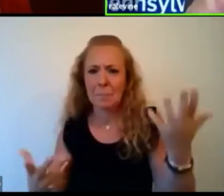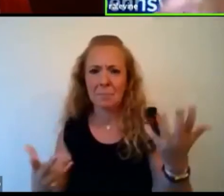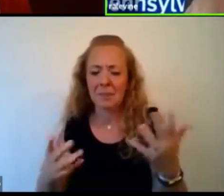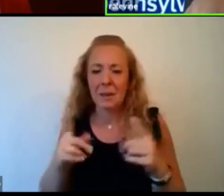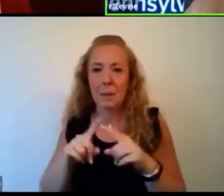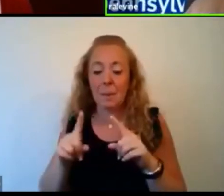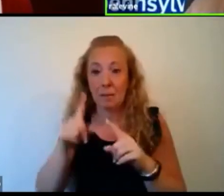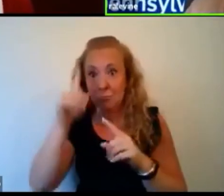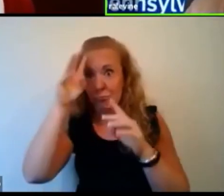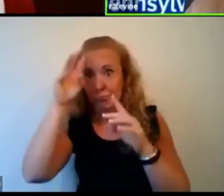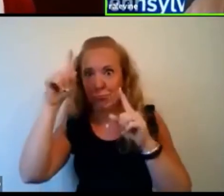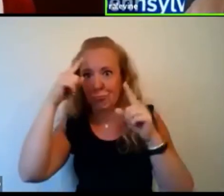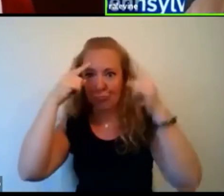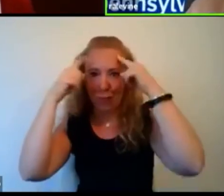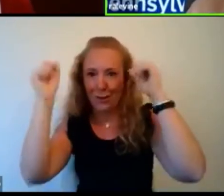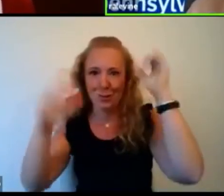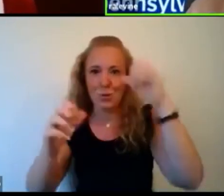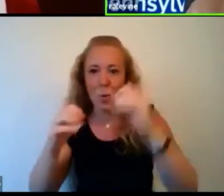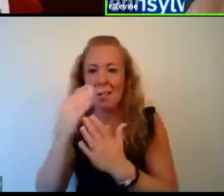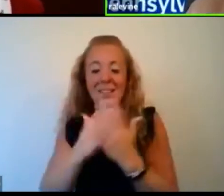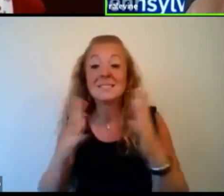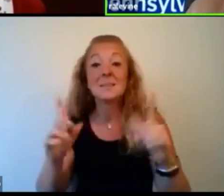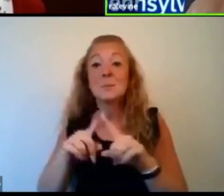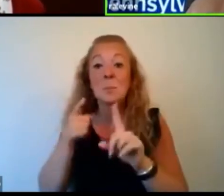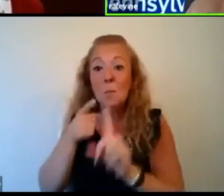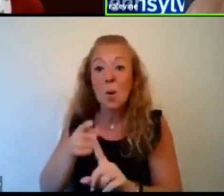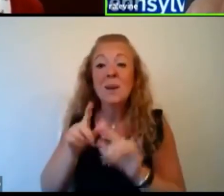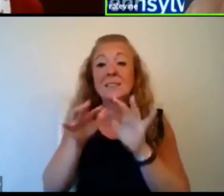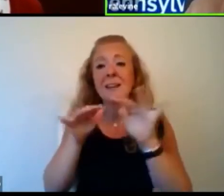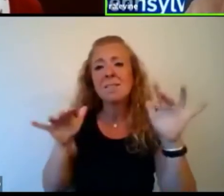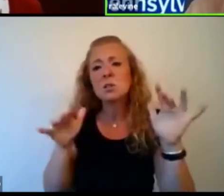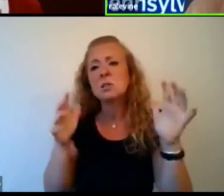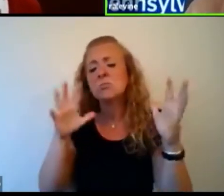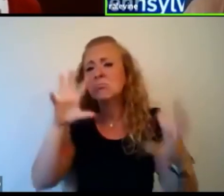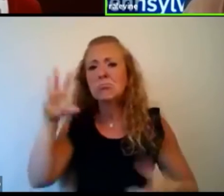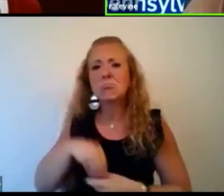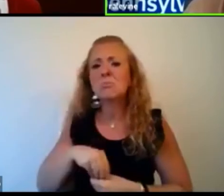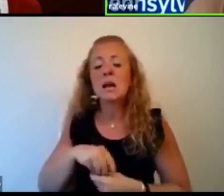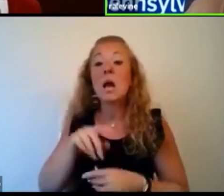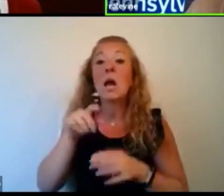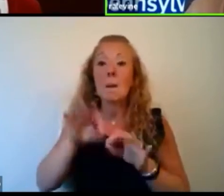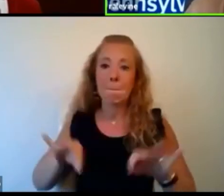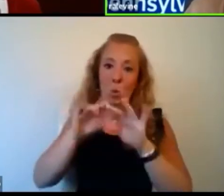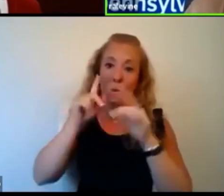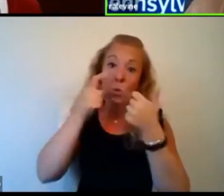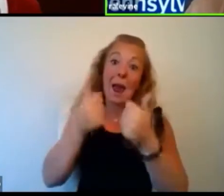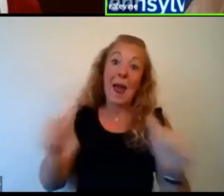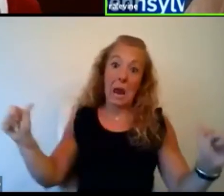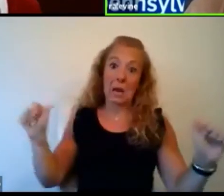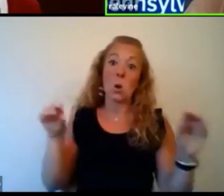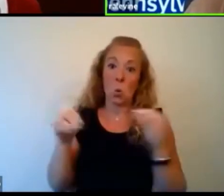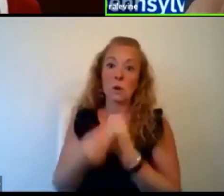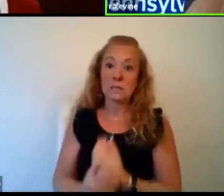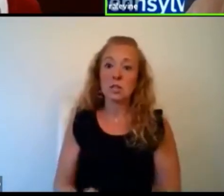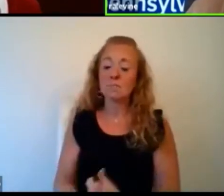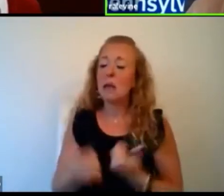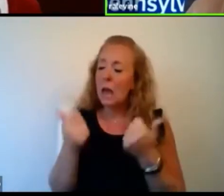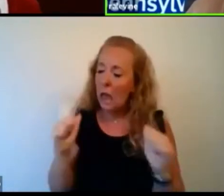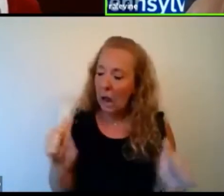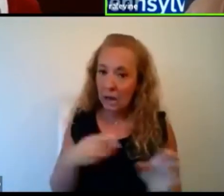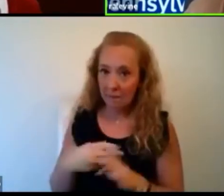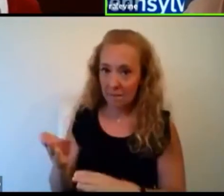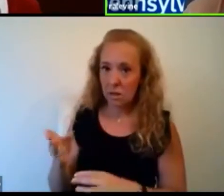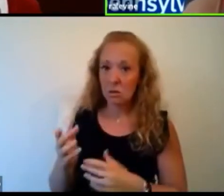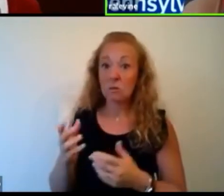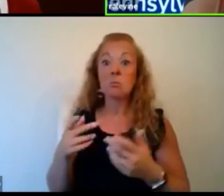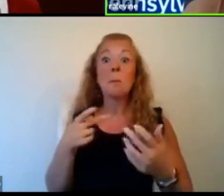trying to brainstorm. I think all of that is critically important in any organization and in any field. So whether that is